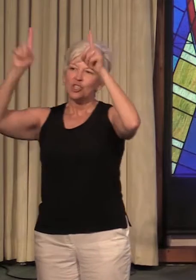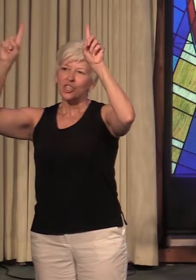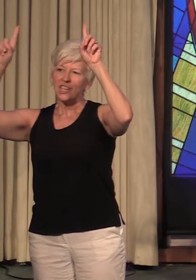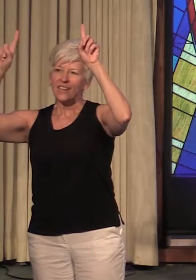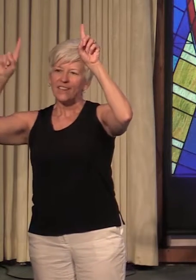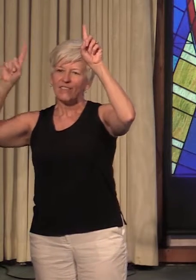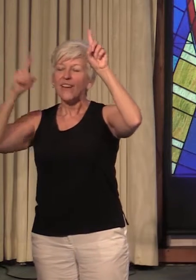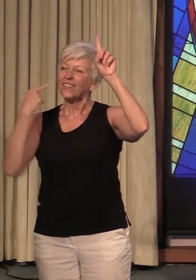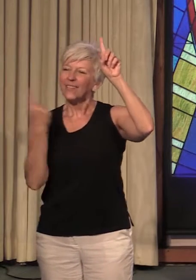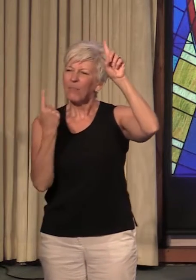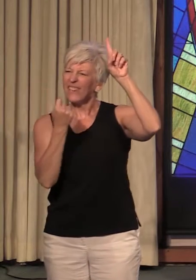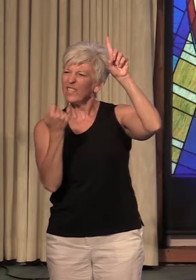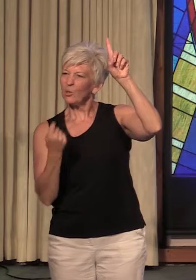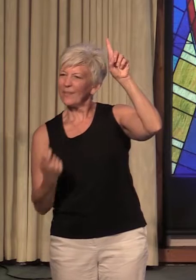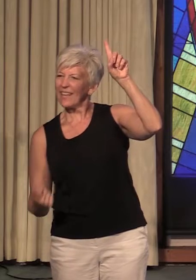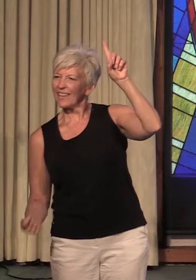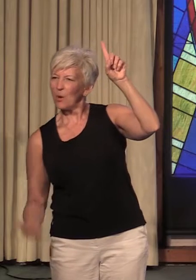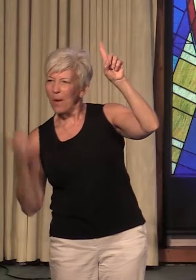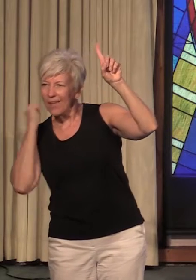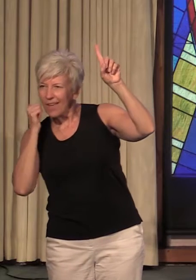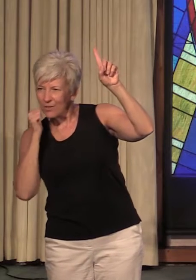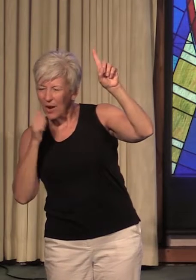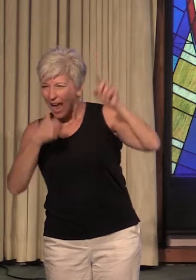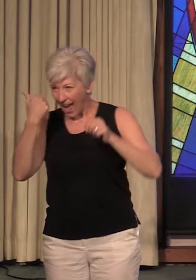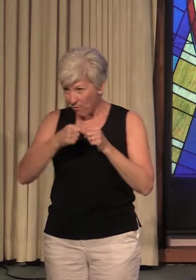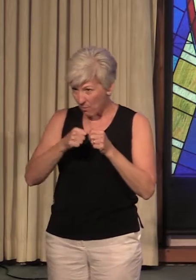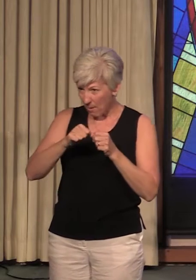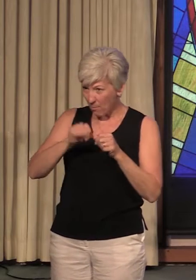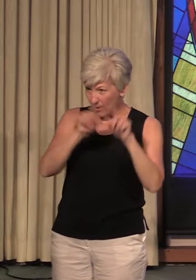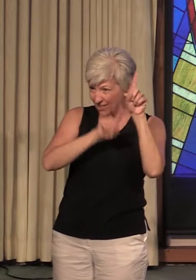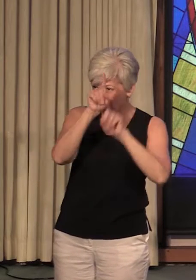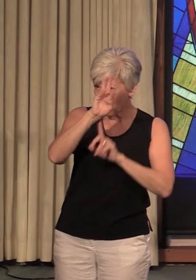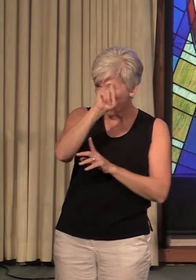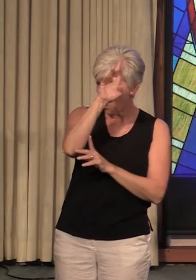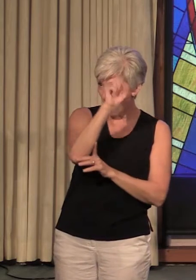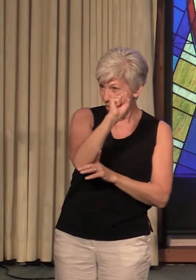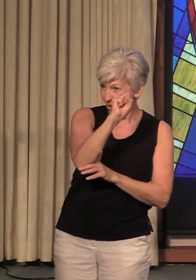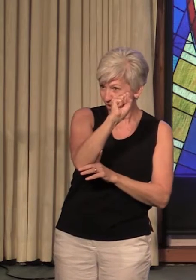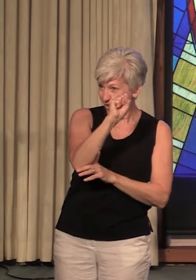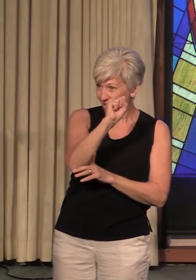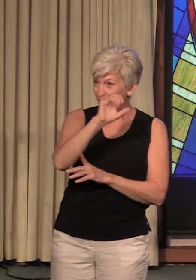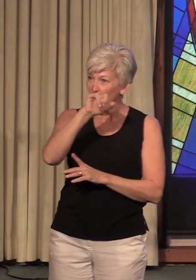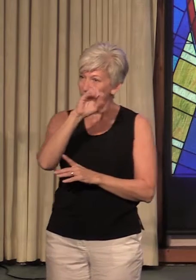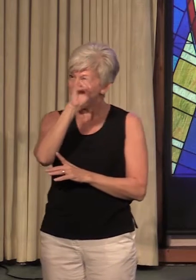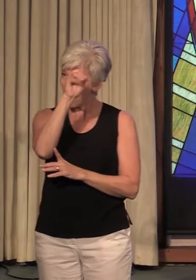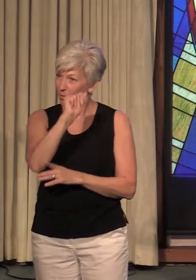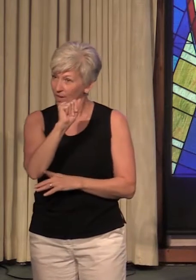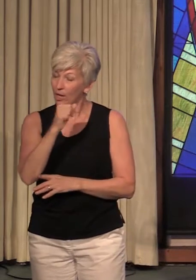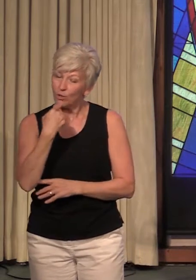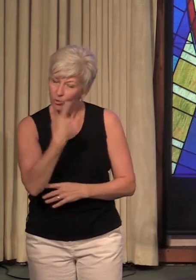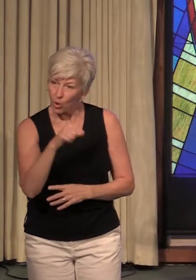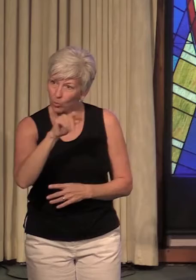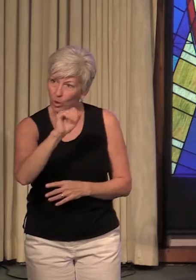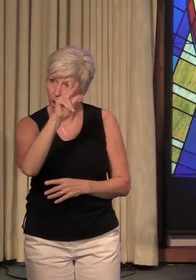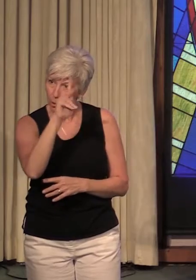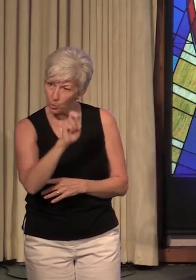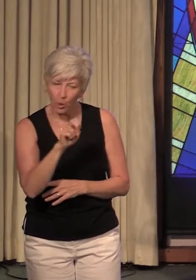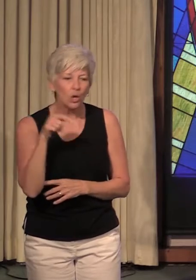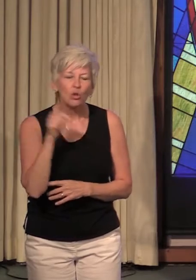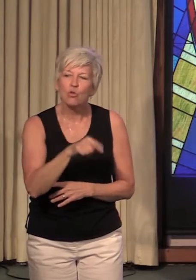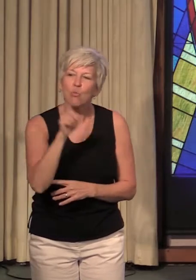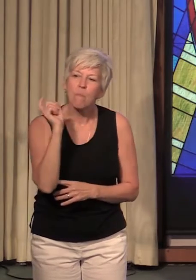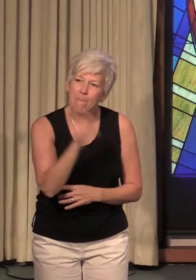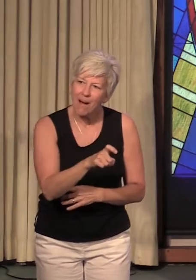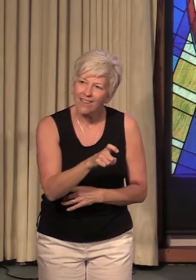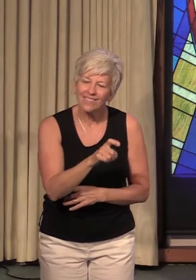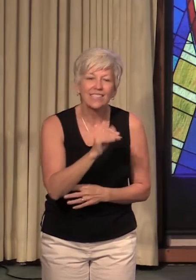I remember Yoda telling Luke, must unlearn what you have learned. And that is exactly what